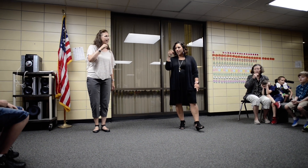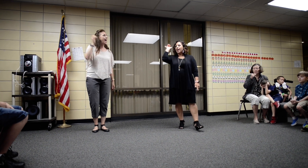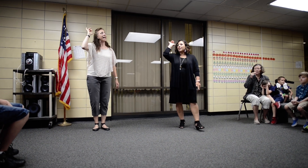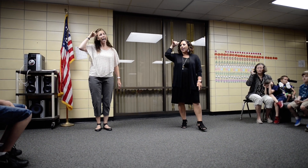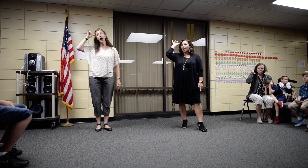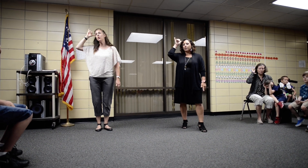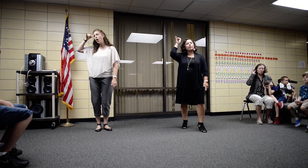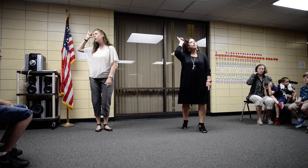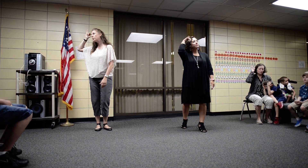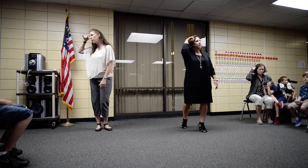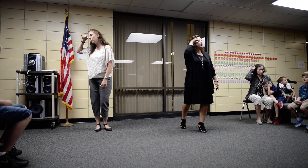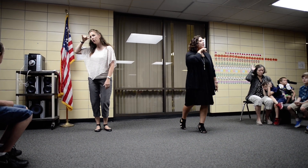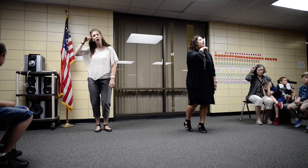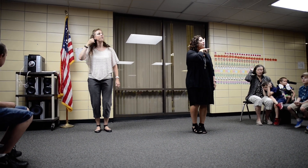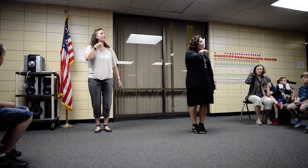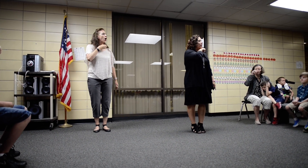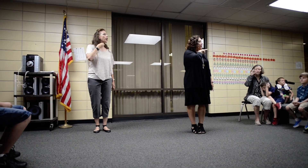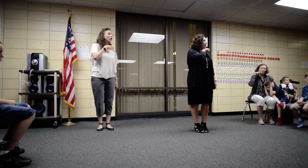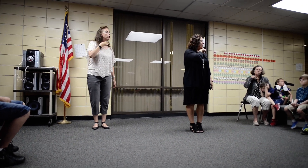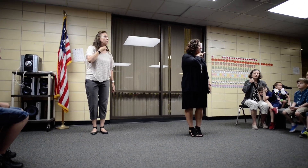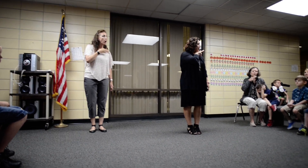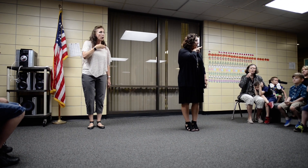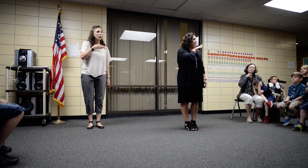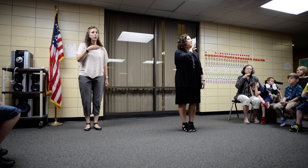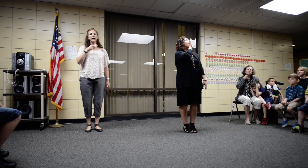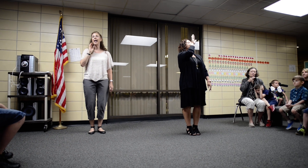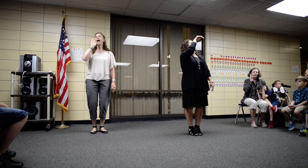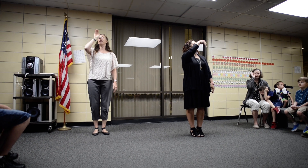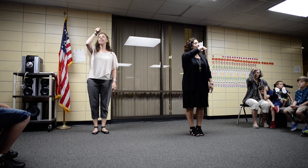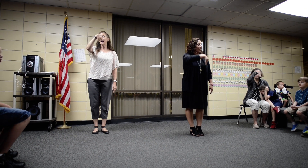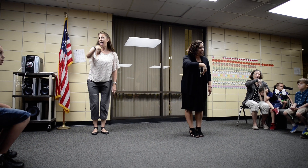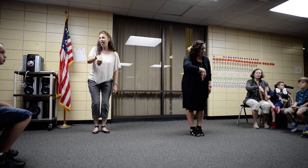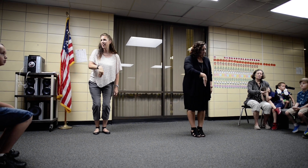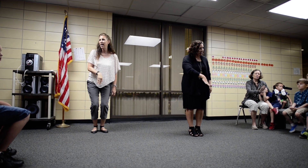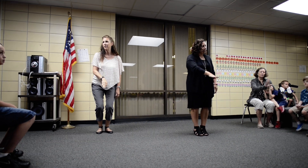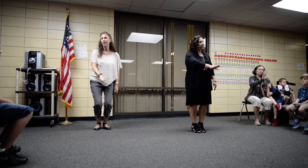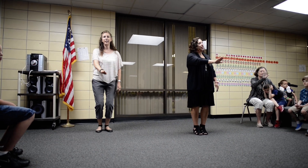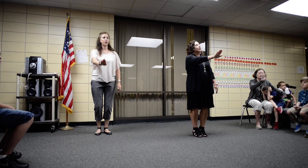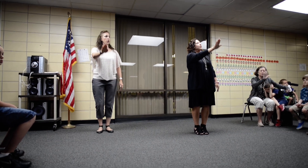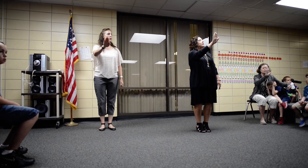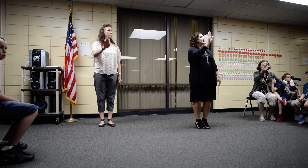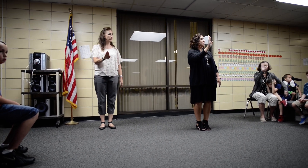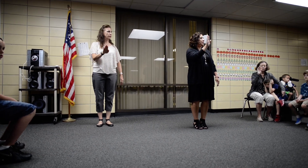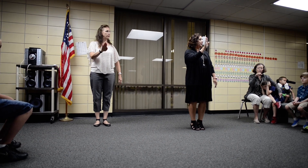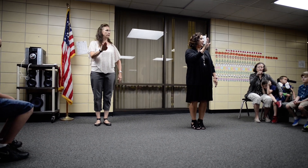Cow goes move, frog goes crow, and the emerald fat goes toot.